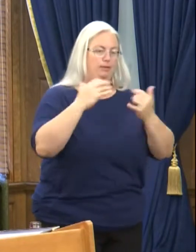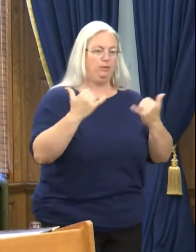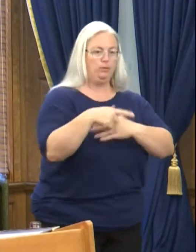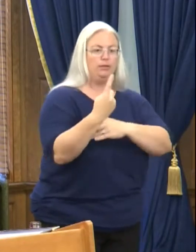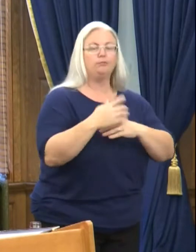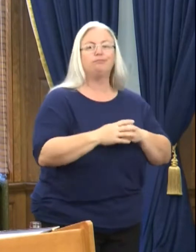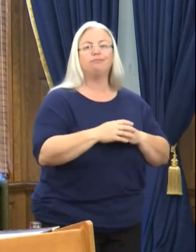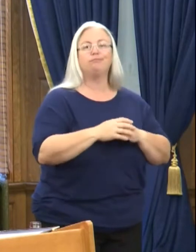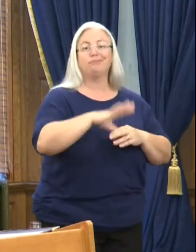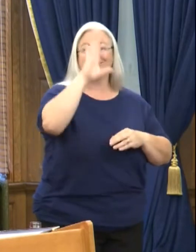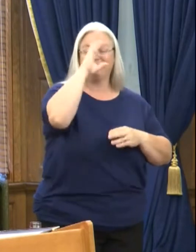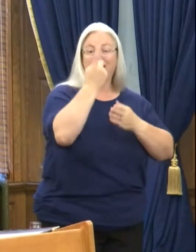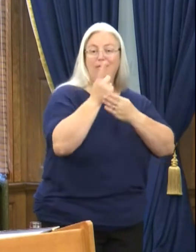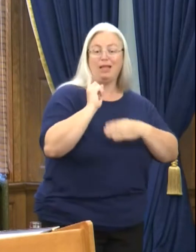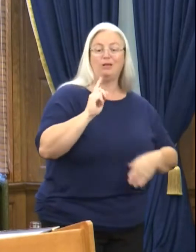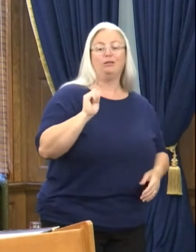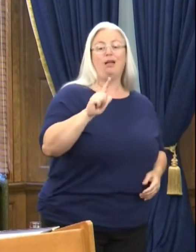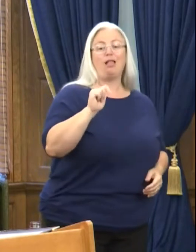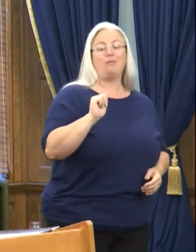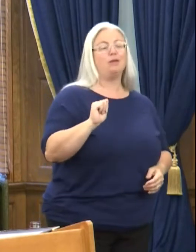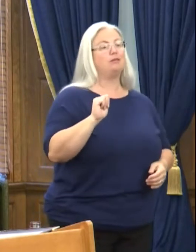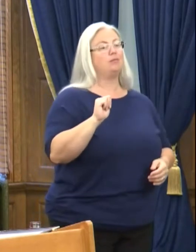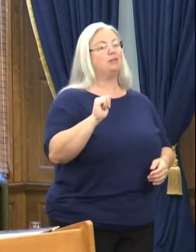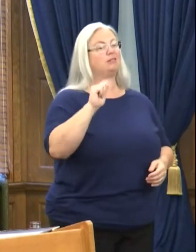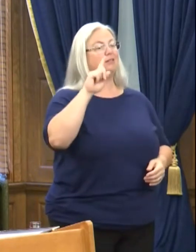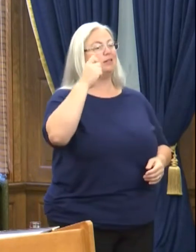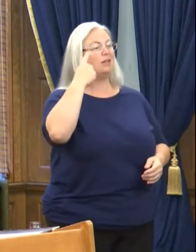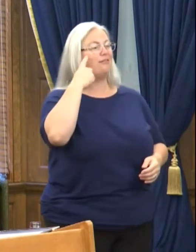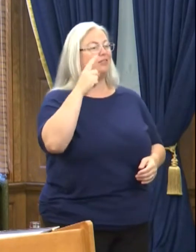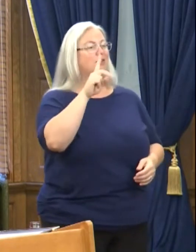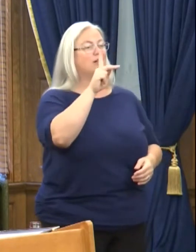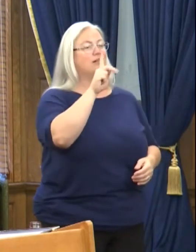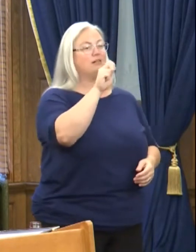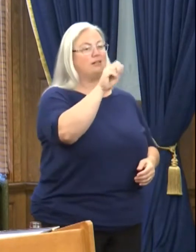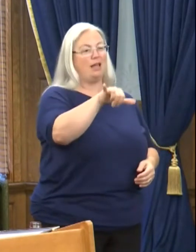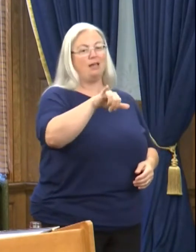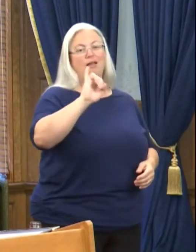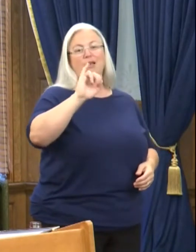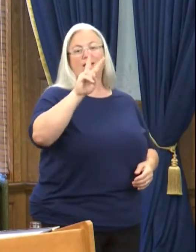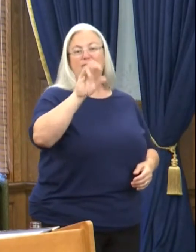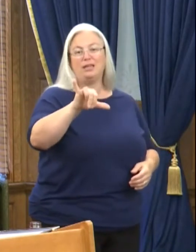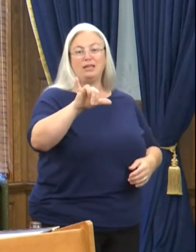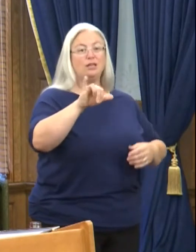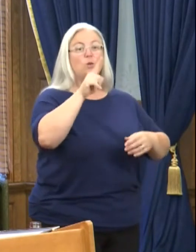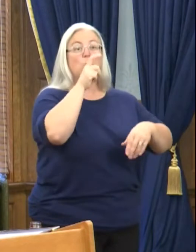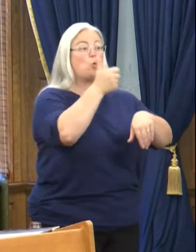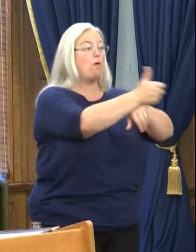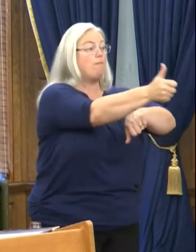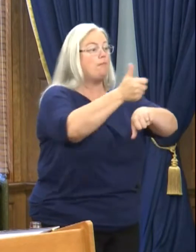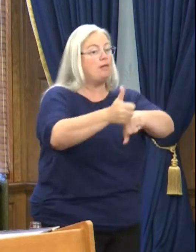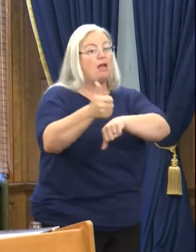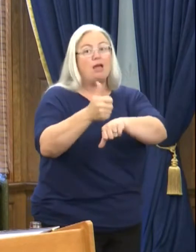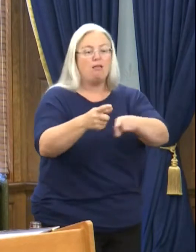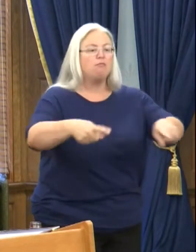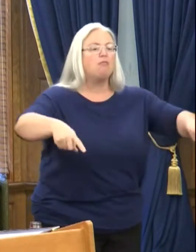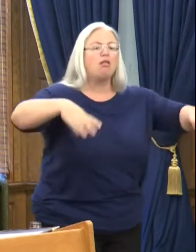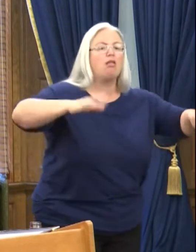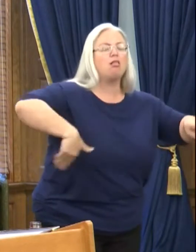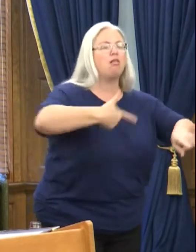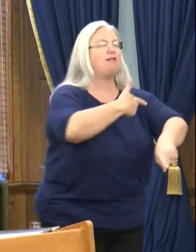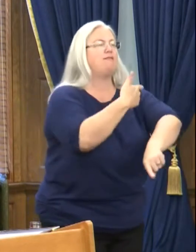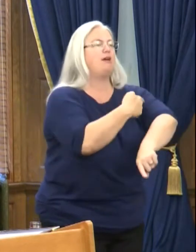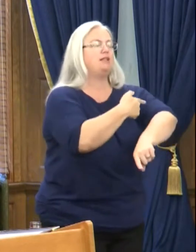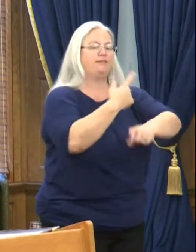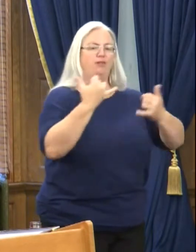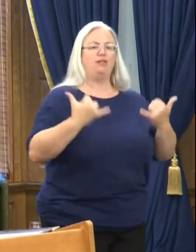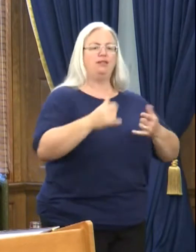Last week, Alabama Governor Kay Ivey said that it's time to start blaming the unvaccinated for the situation